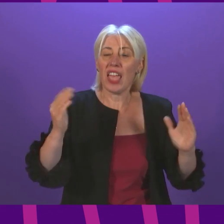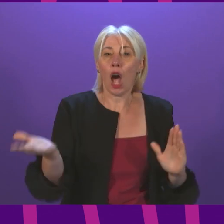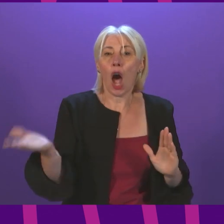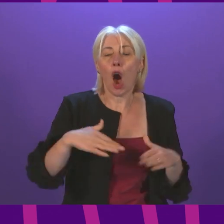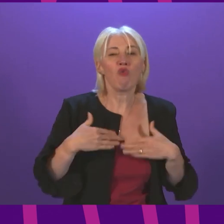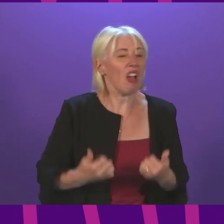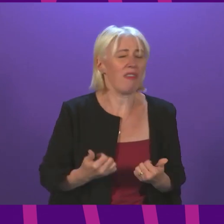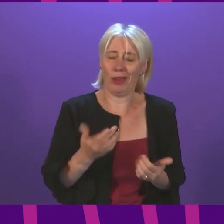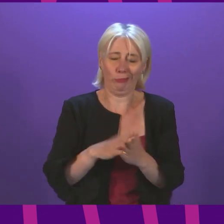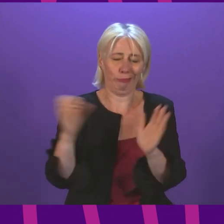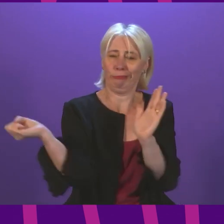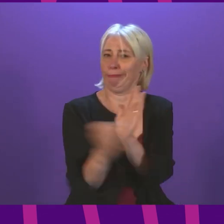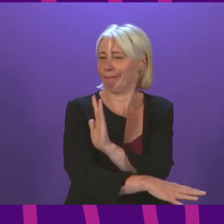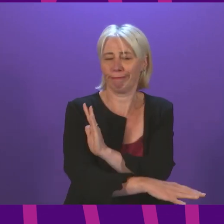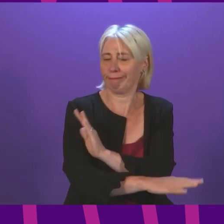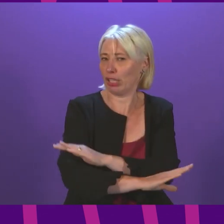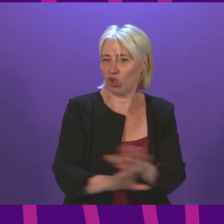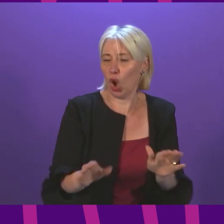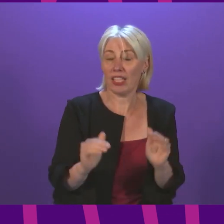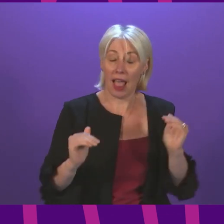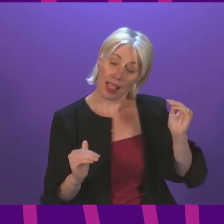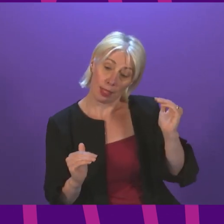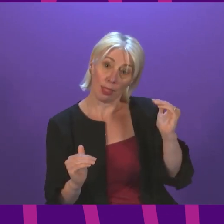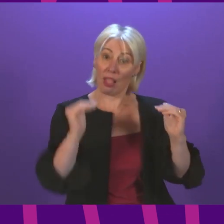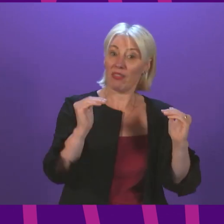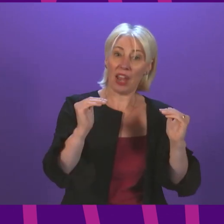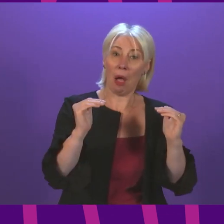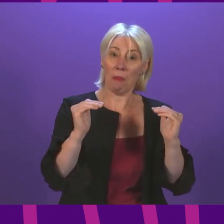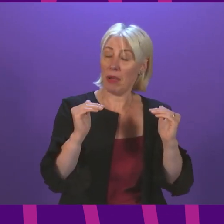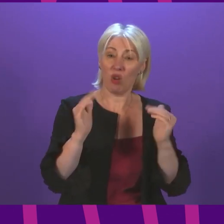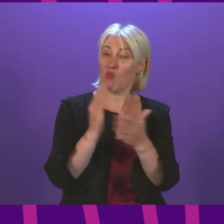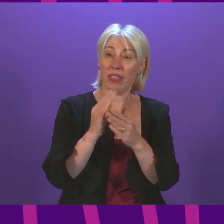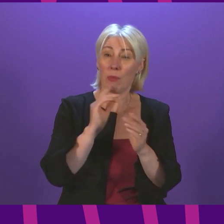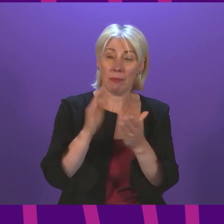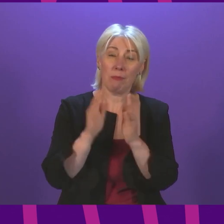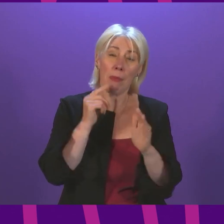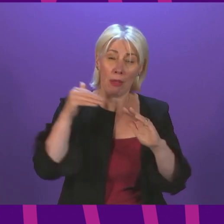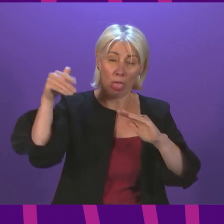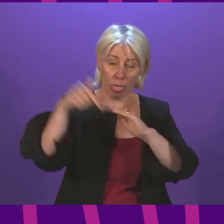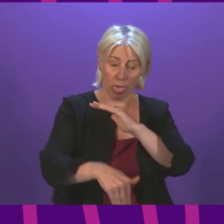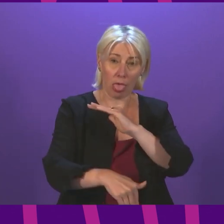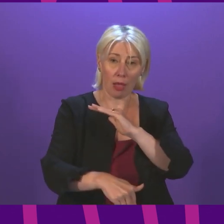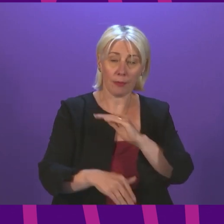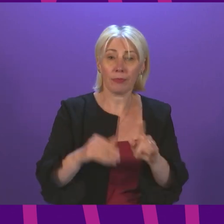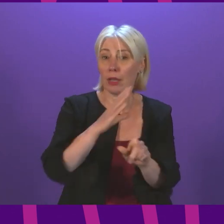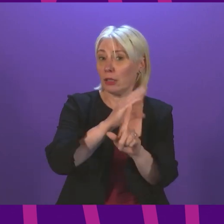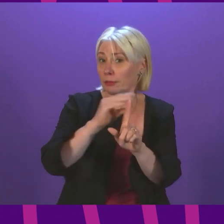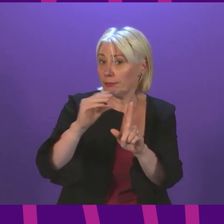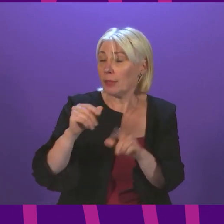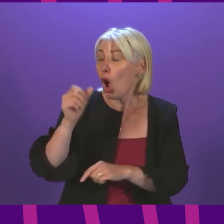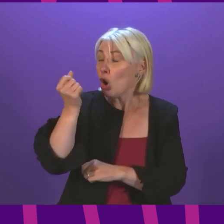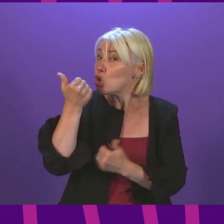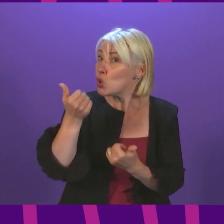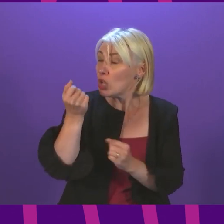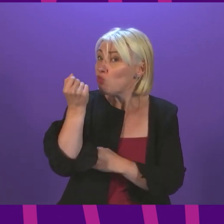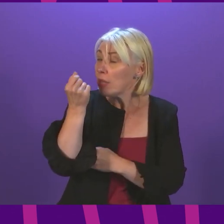Forget at all rhetoric of levelling up. This is simply part of a race to the bottom. The Tory Government rightly recognised at the outset of the